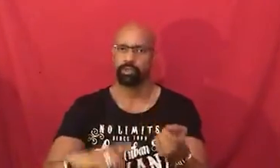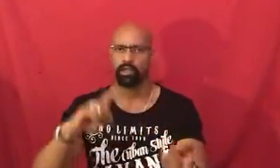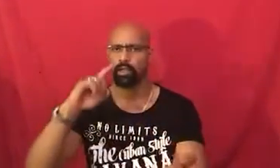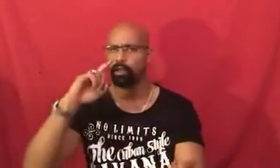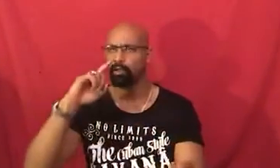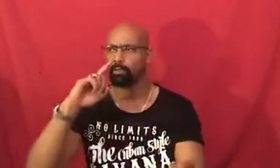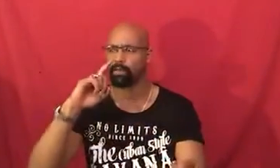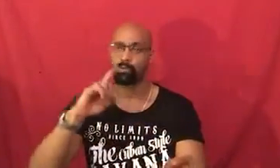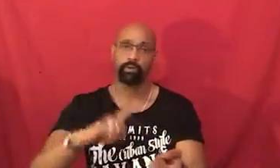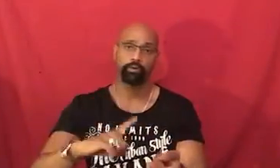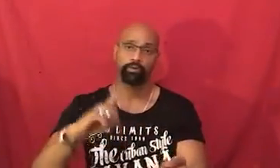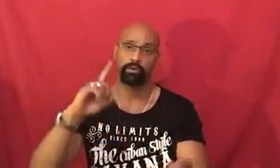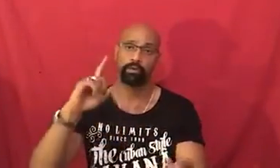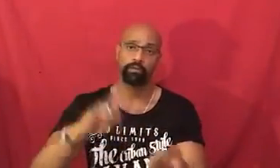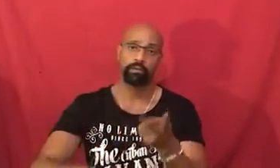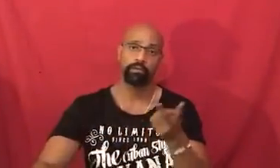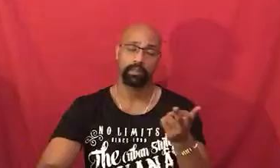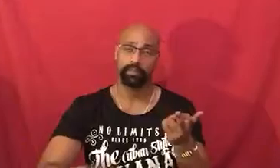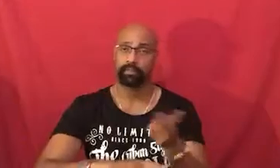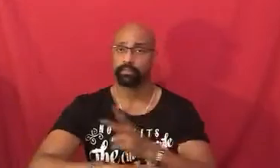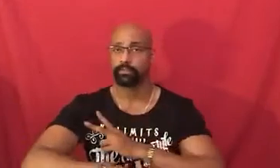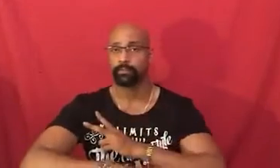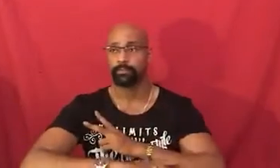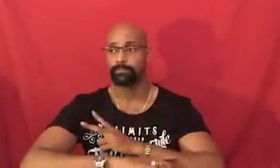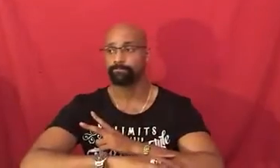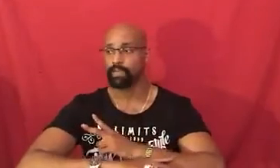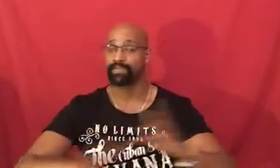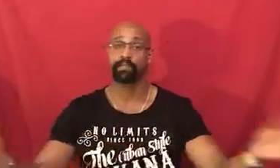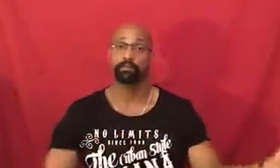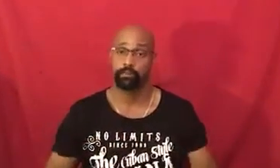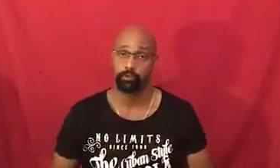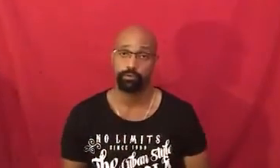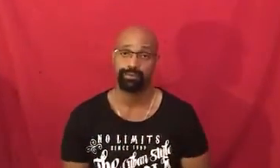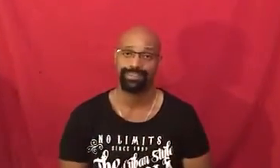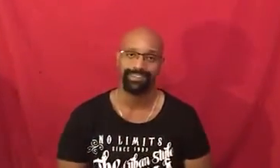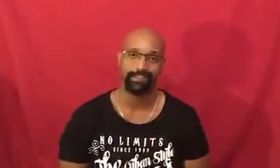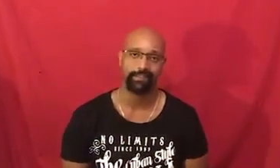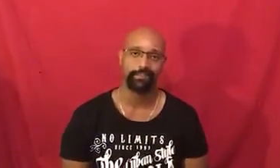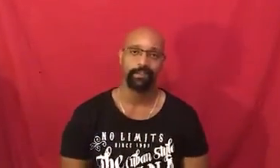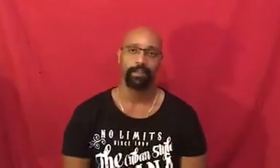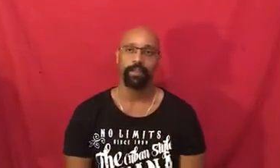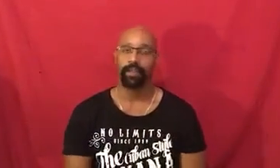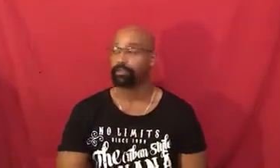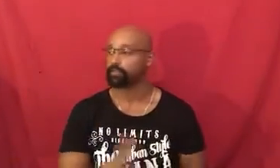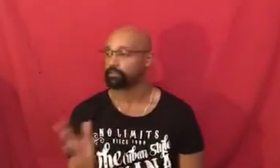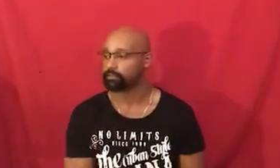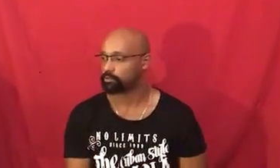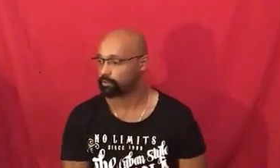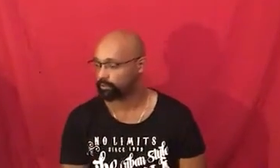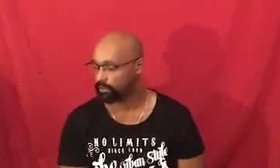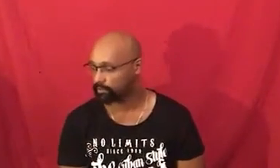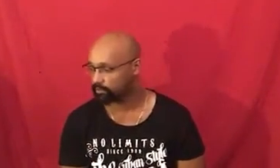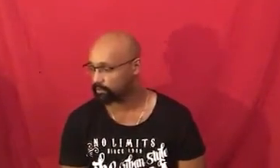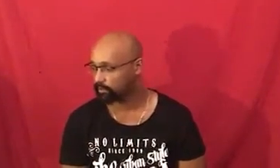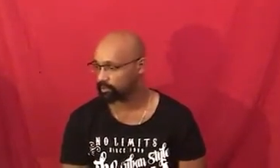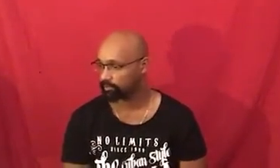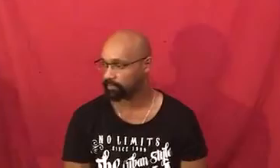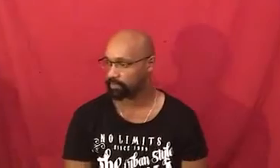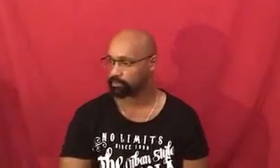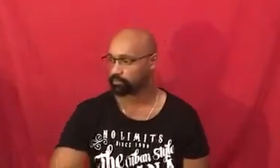that prey on your fear things like any kind of industry in essence any kind of industry that is trying to take advantage of